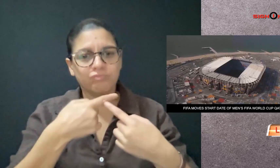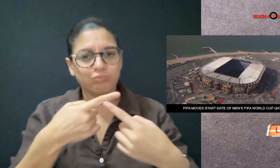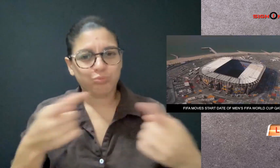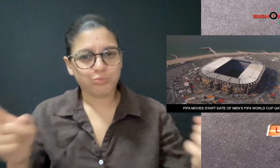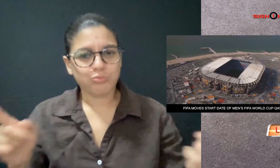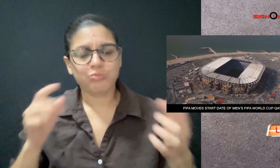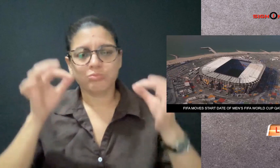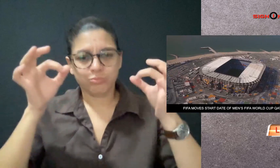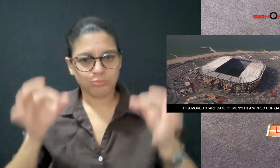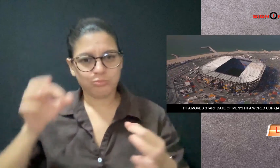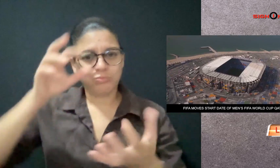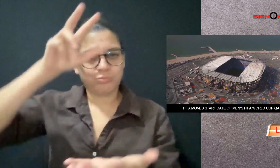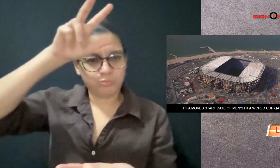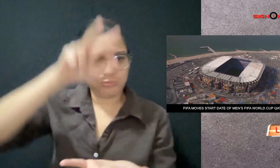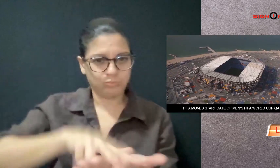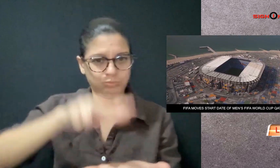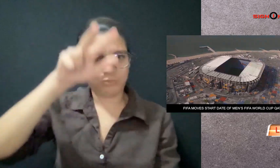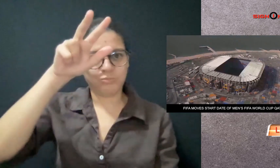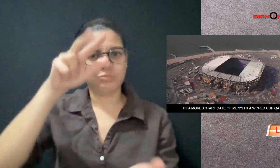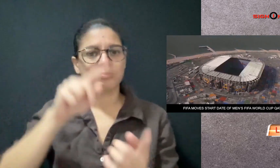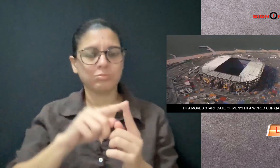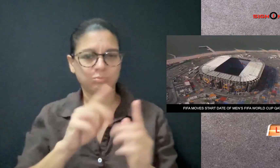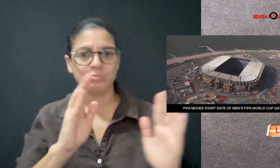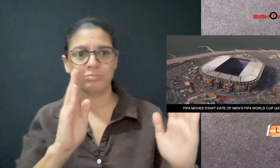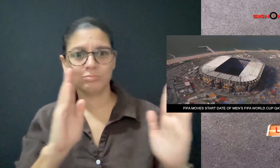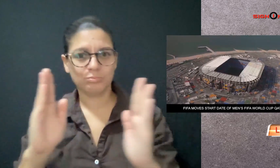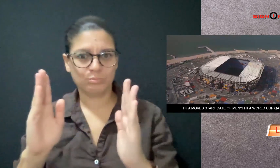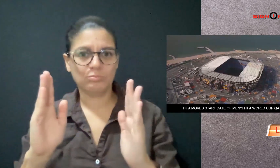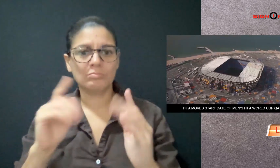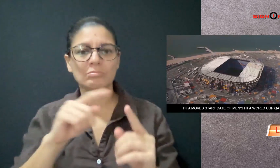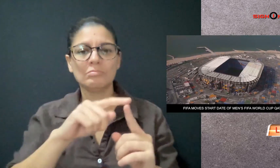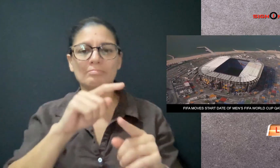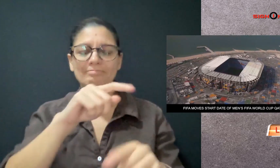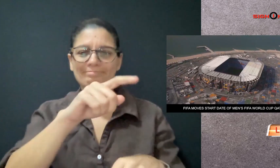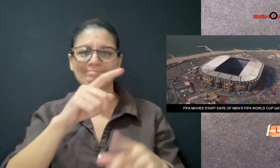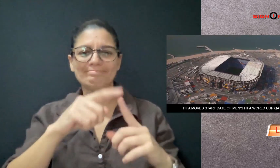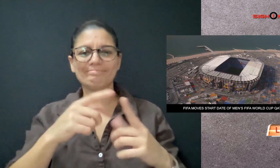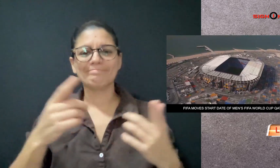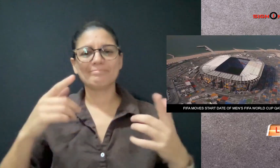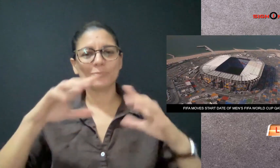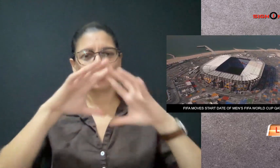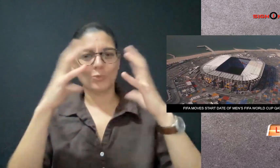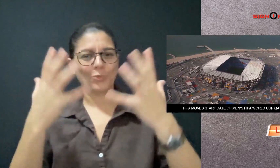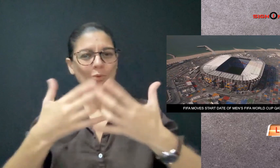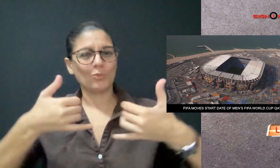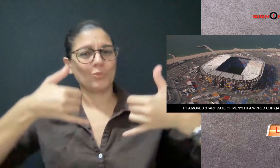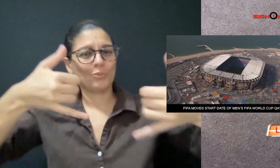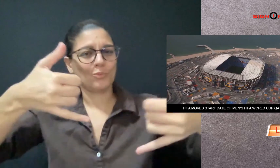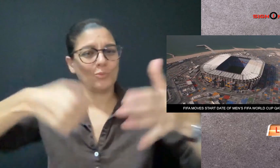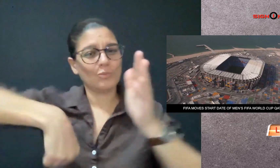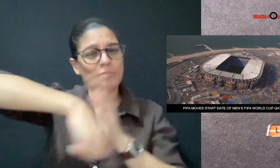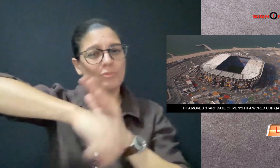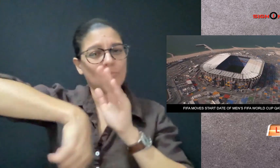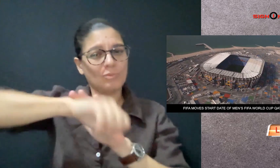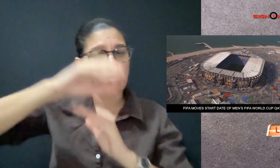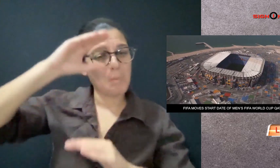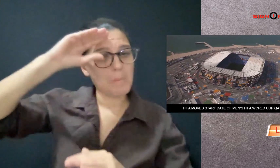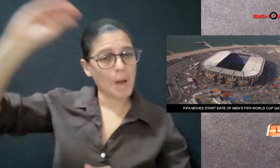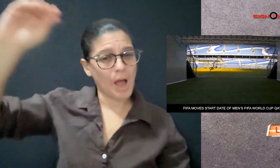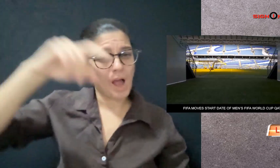FIFA officially confirmed its decision to move the start of the men's FIFA World Cup